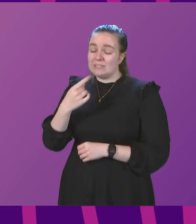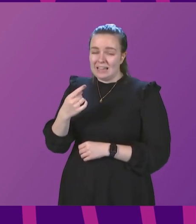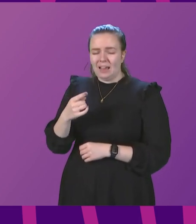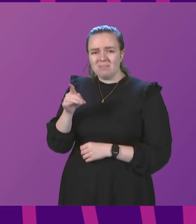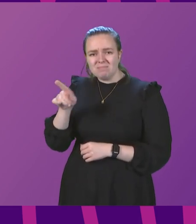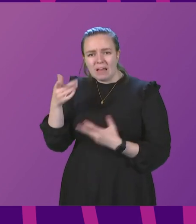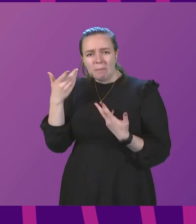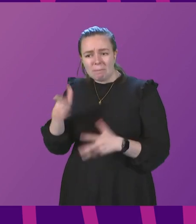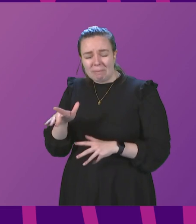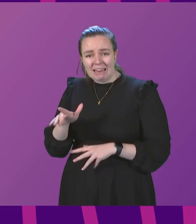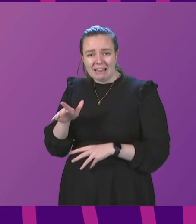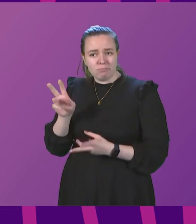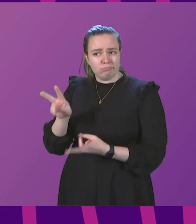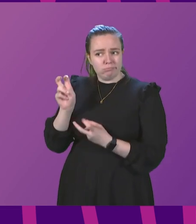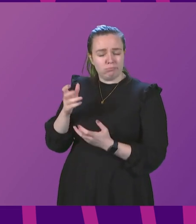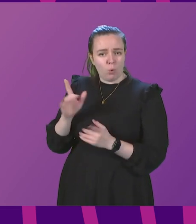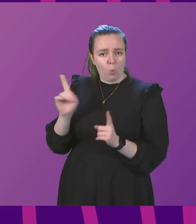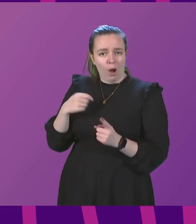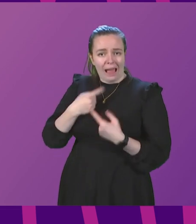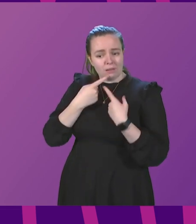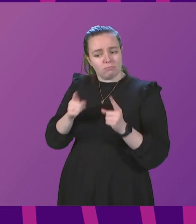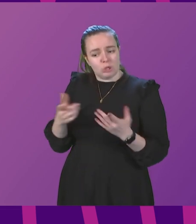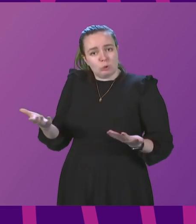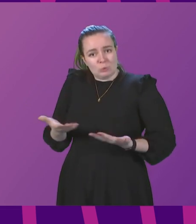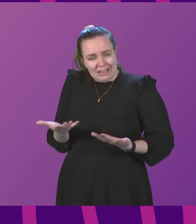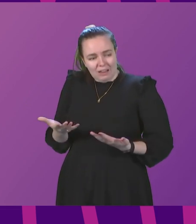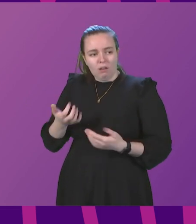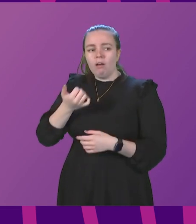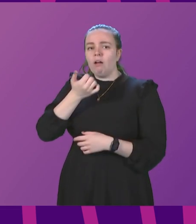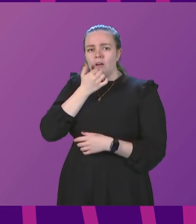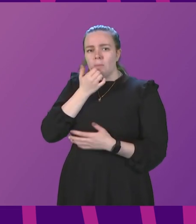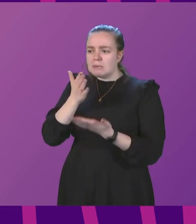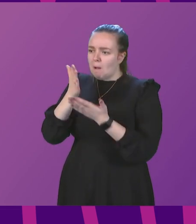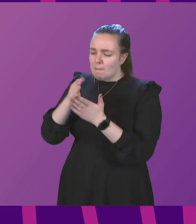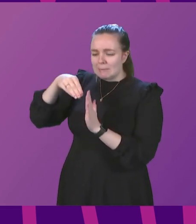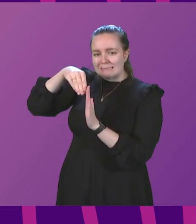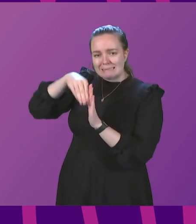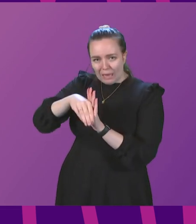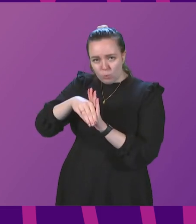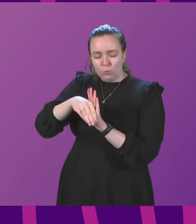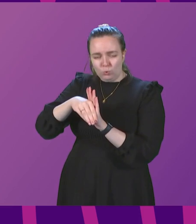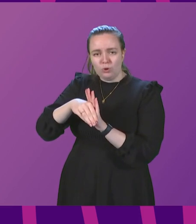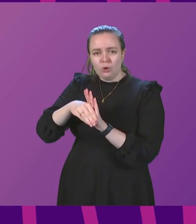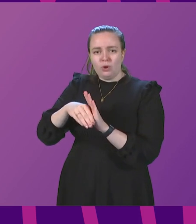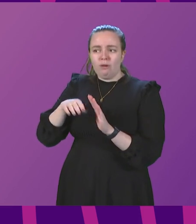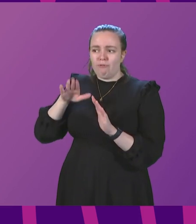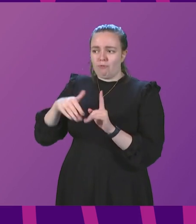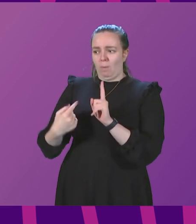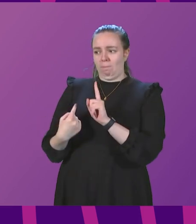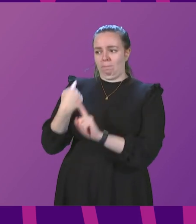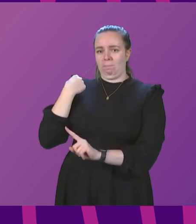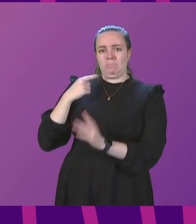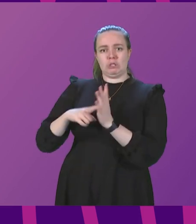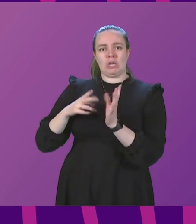did he listen to any of what was reported today? Cases are down compared to the point at the turn of the year.